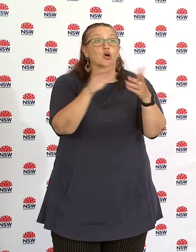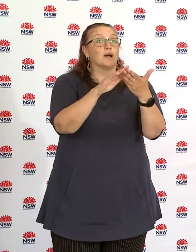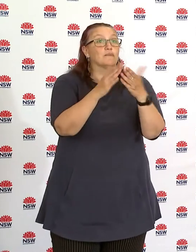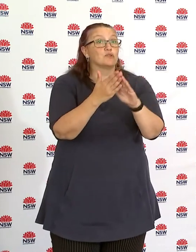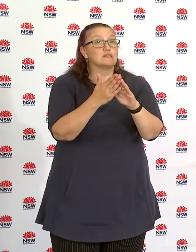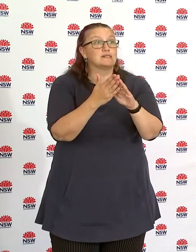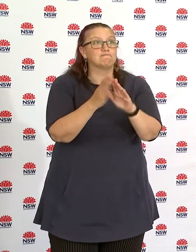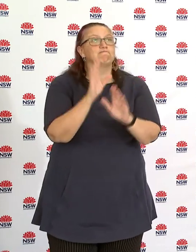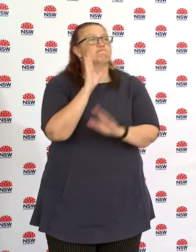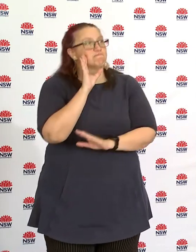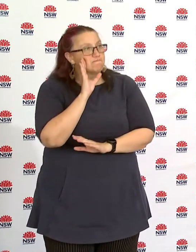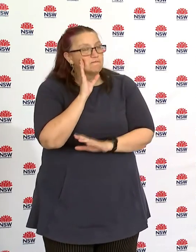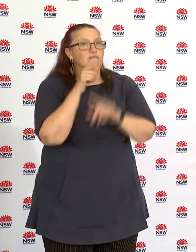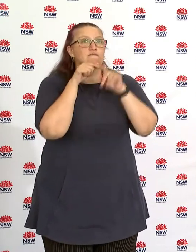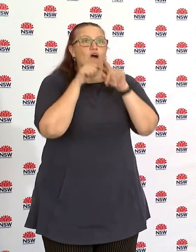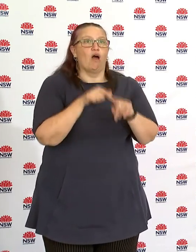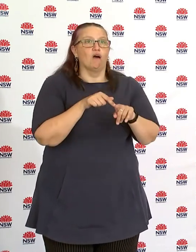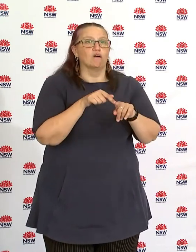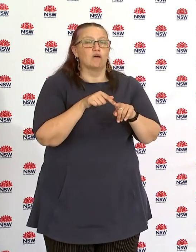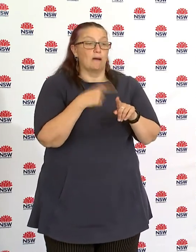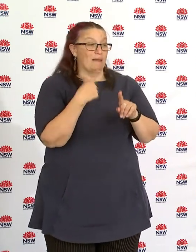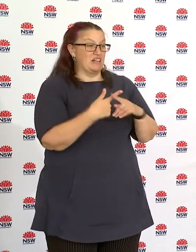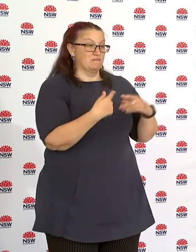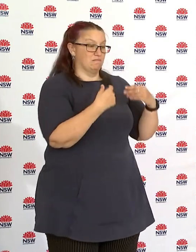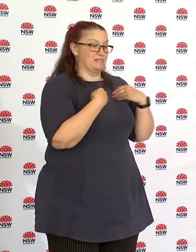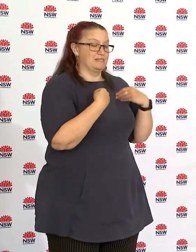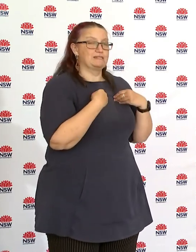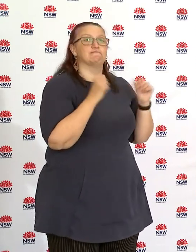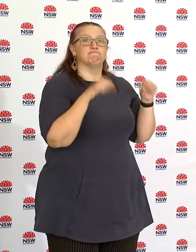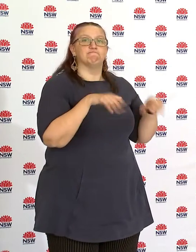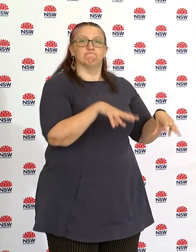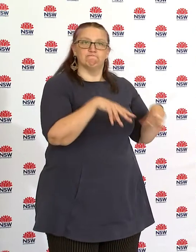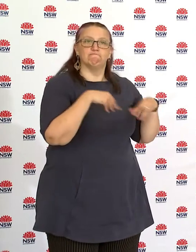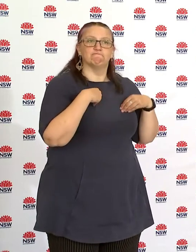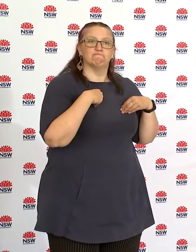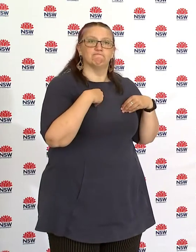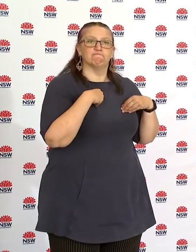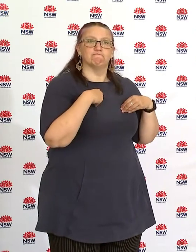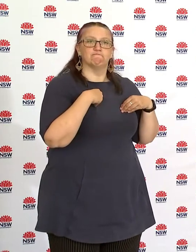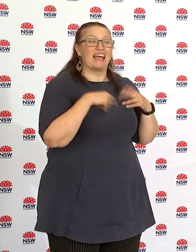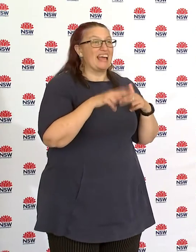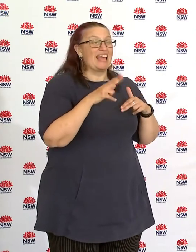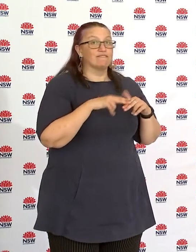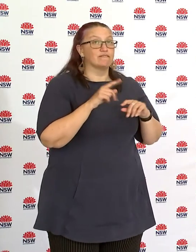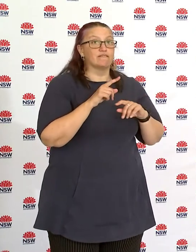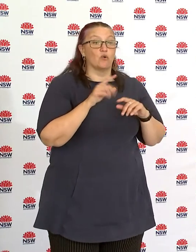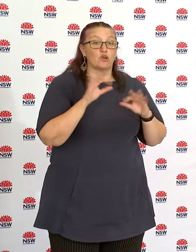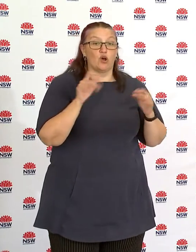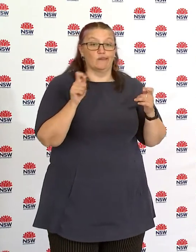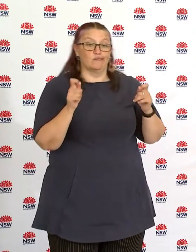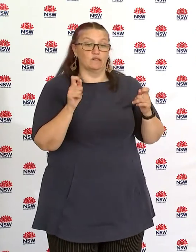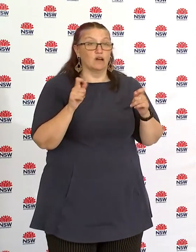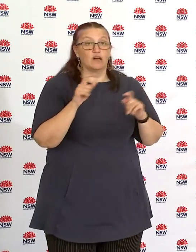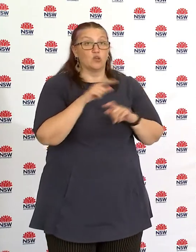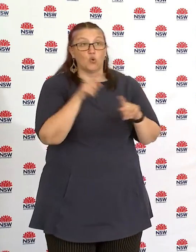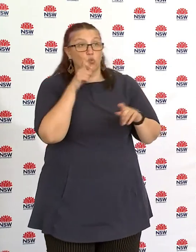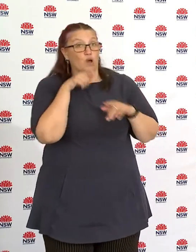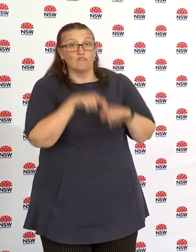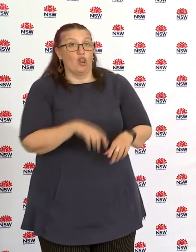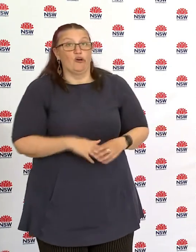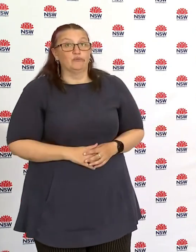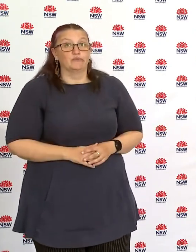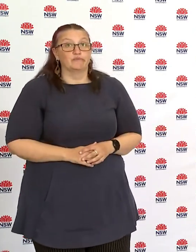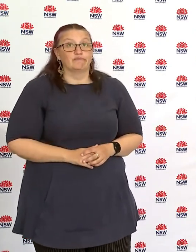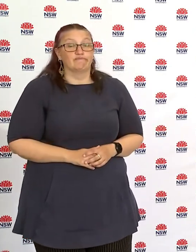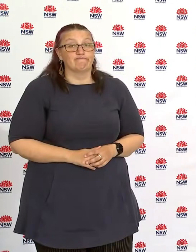and so it's all those factors that go into the mix in determining policy settings and can I just fundamentally go back